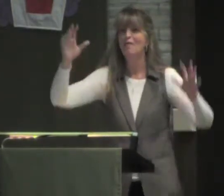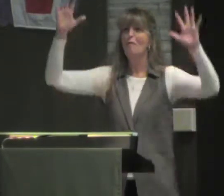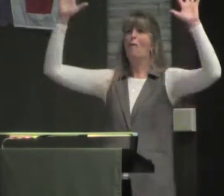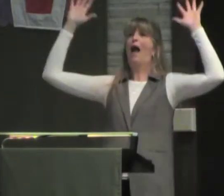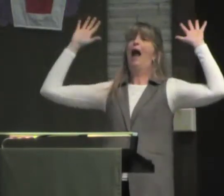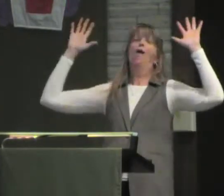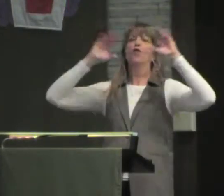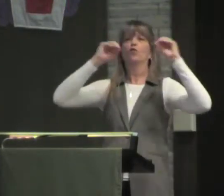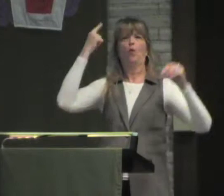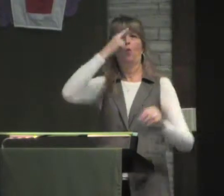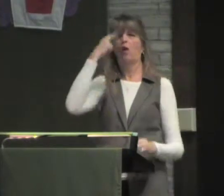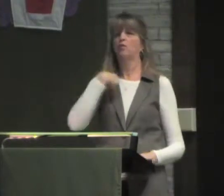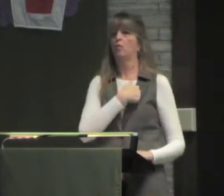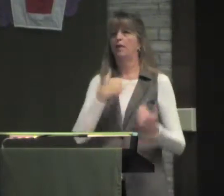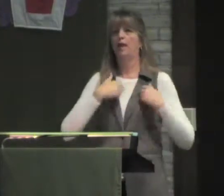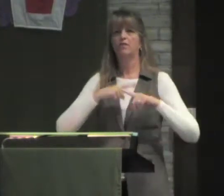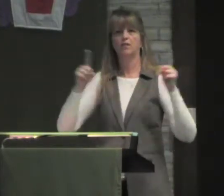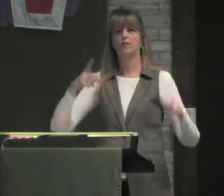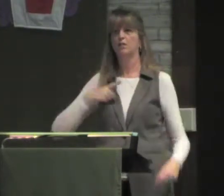and I find it fascinating and overwhelming